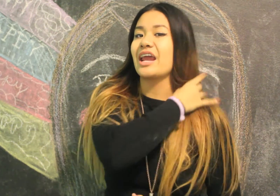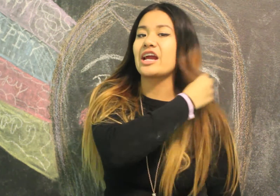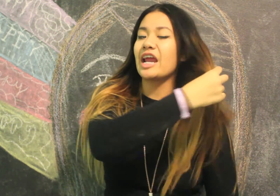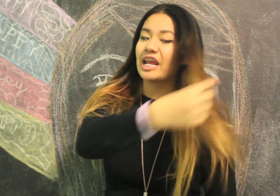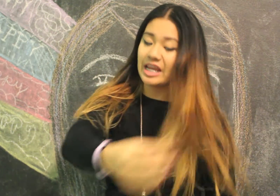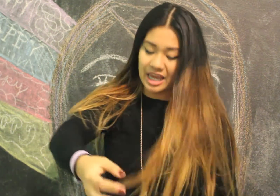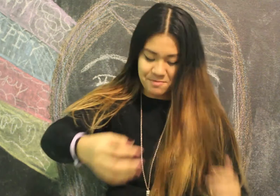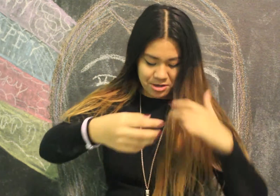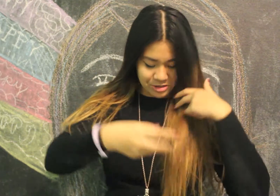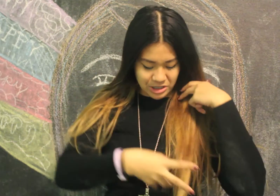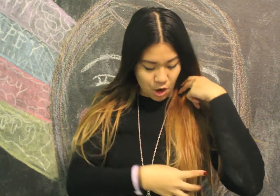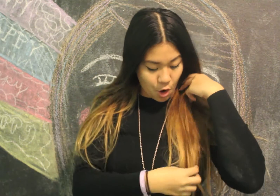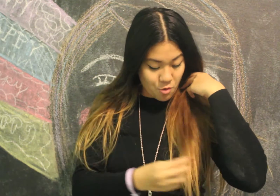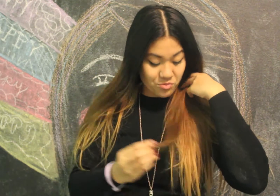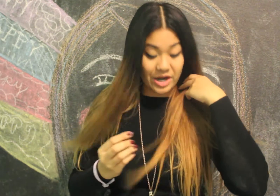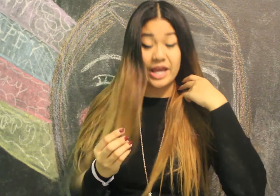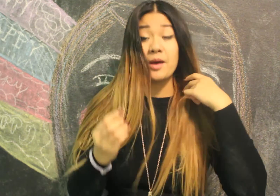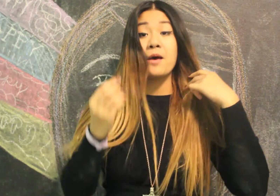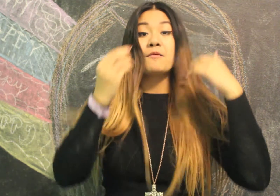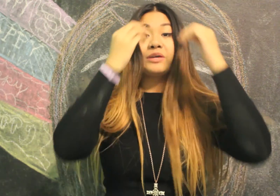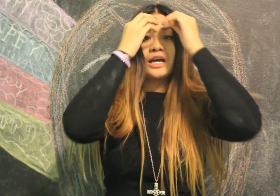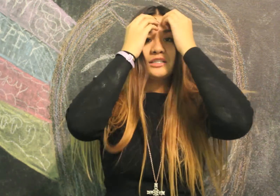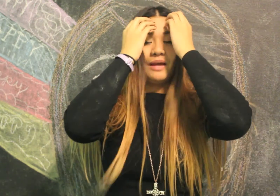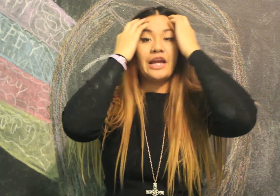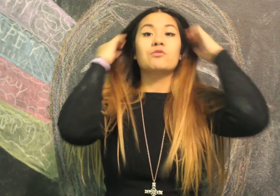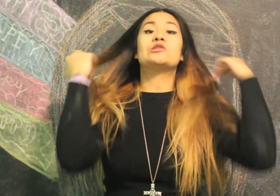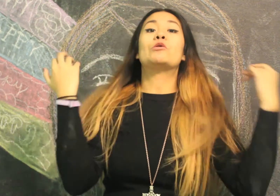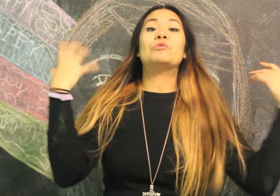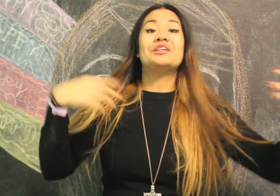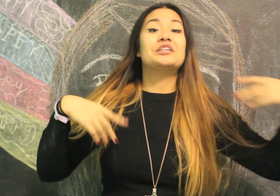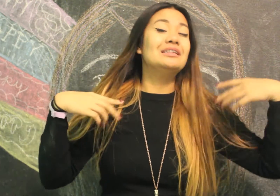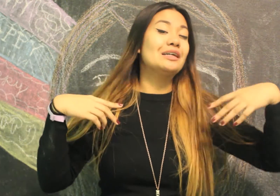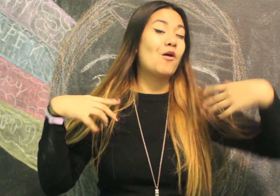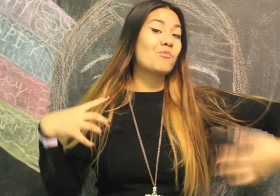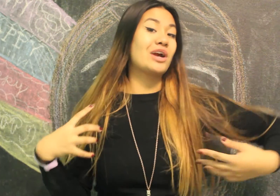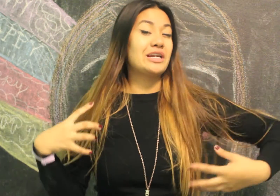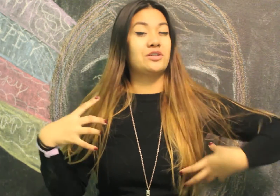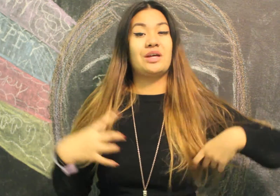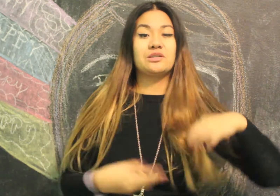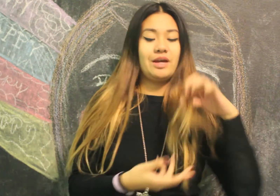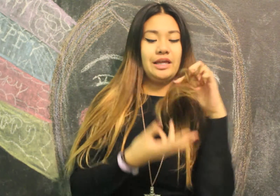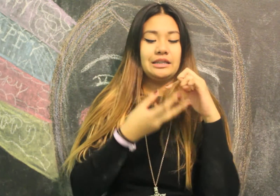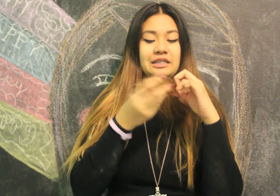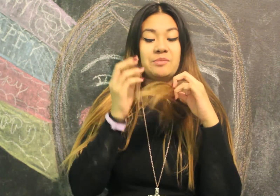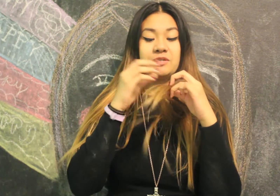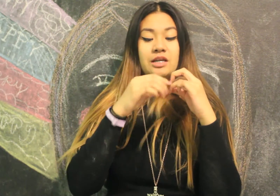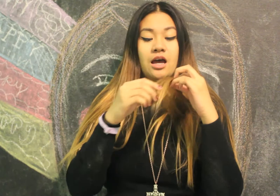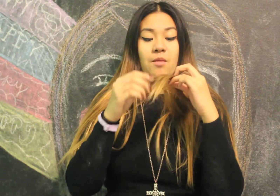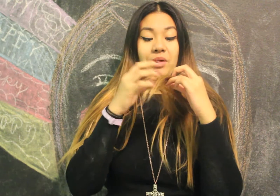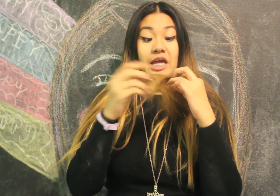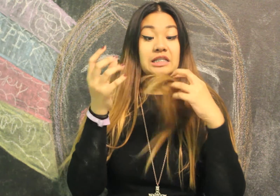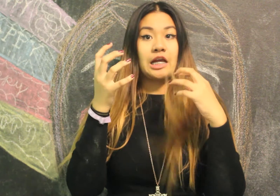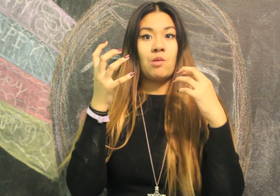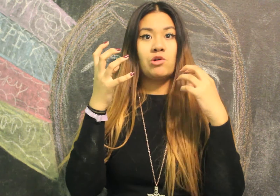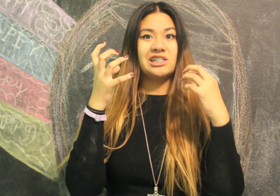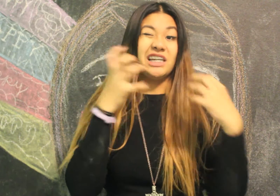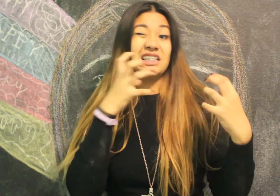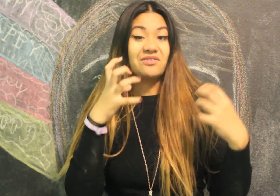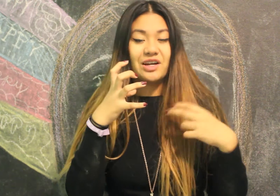hair and it came out to ombre because my hair was originally ombre So that's why I like the tips, but it's like a more intensified